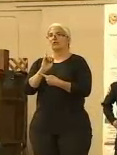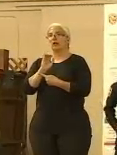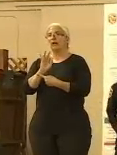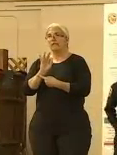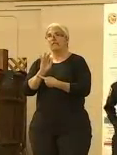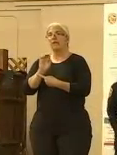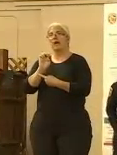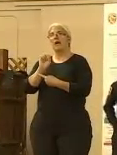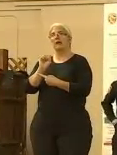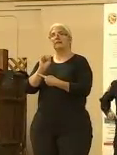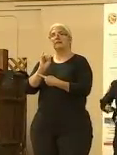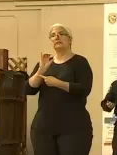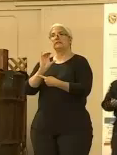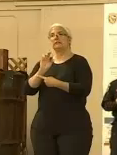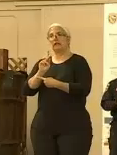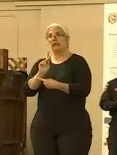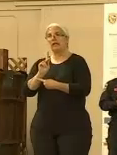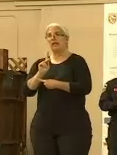Crawford.